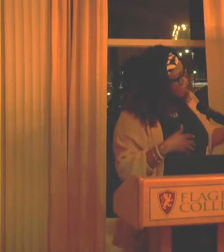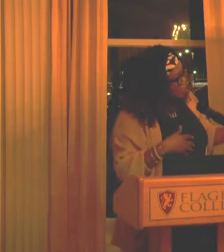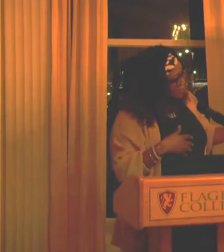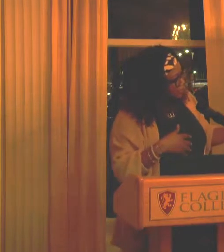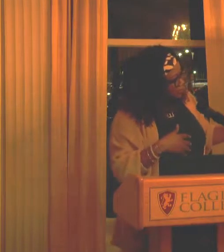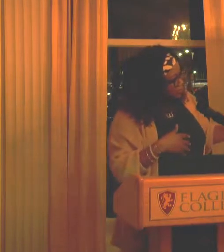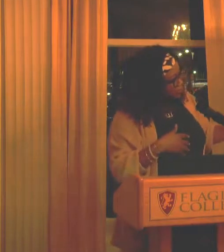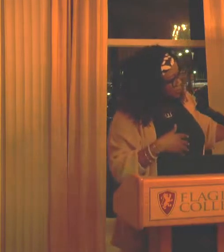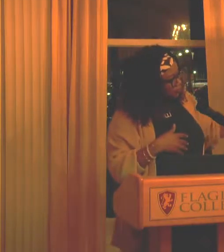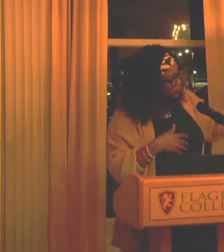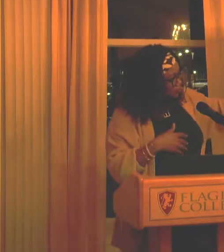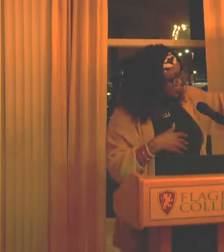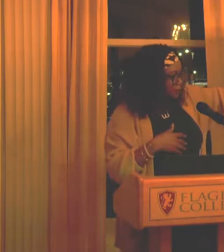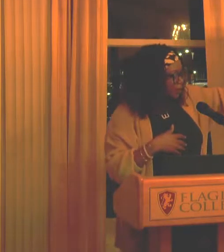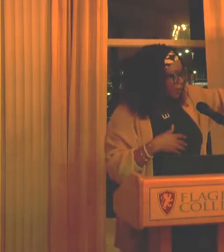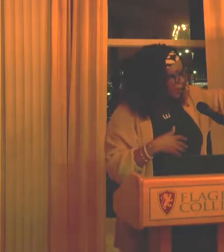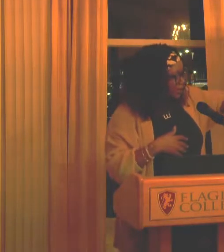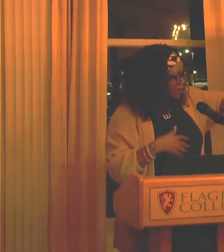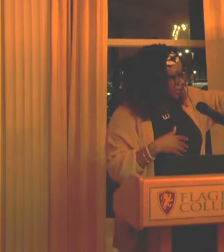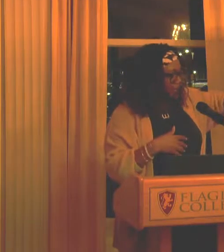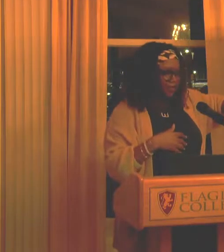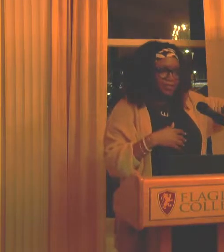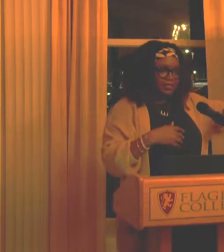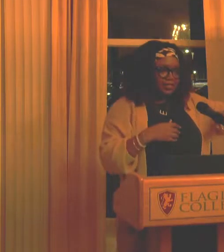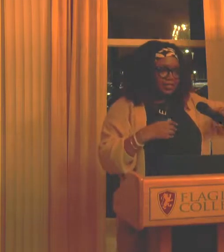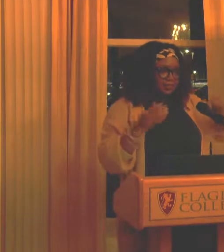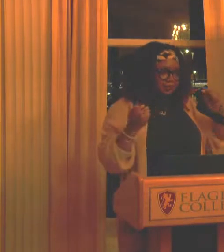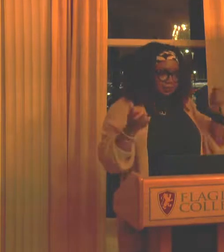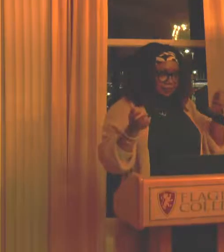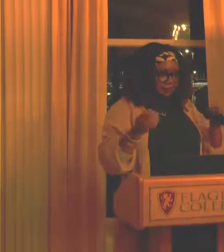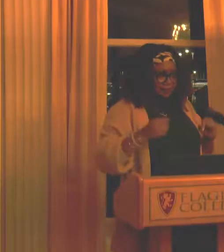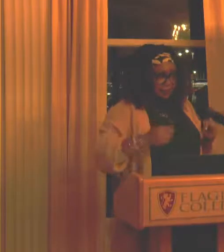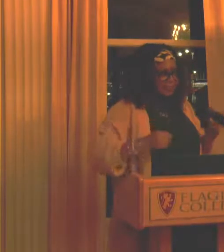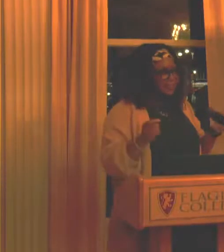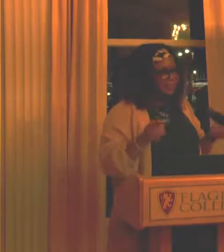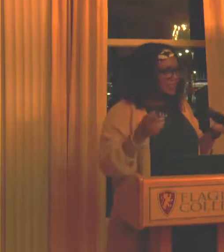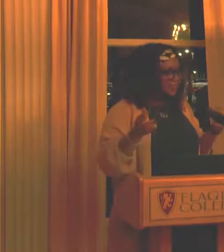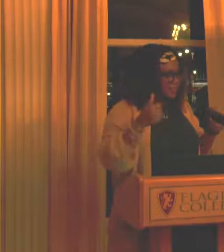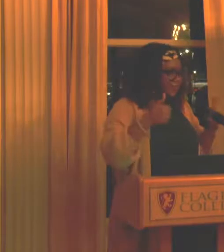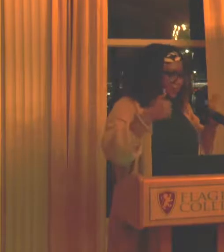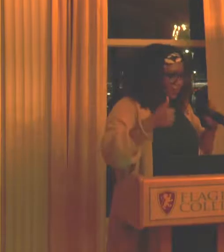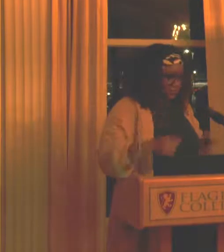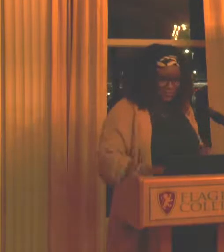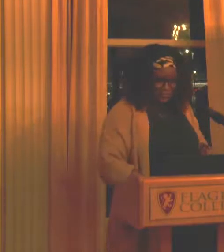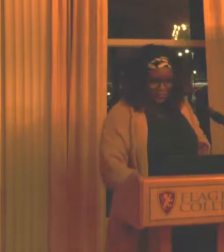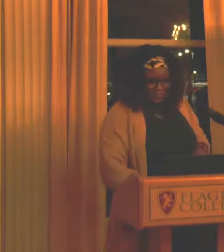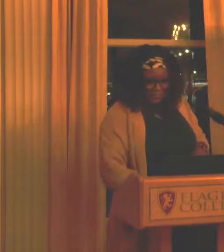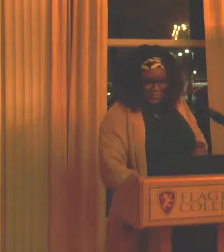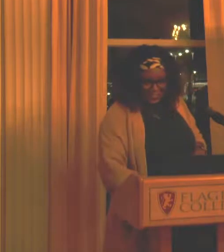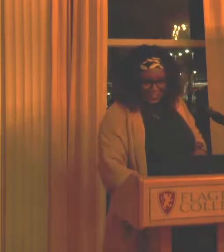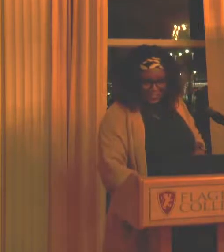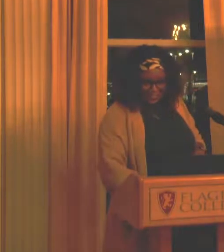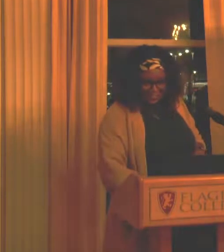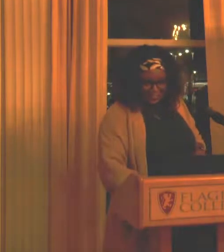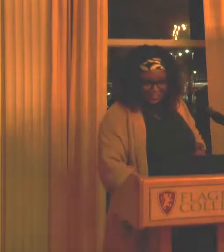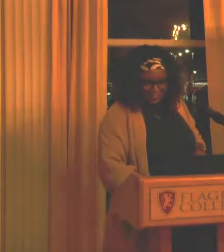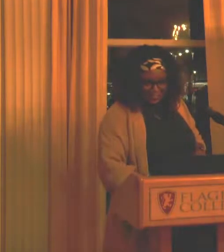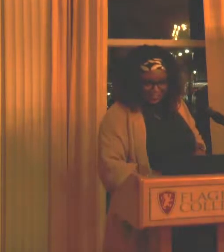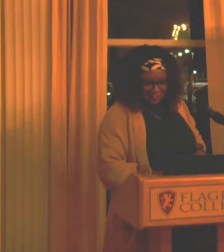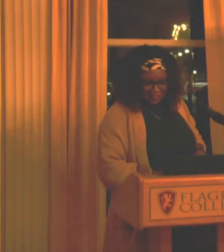So they got to help me make like the final decision. You know, they just got to say, yes.